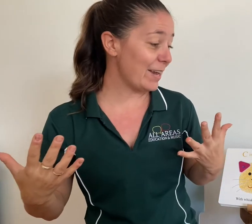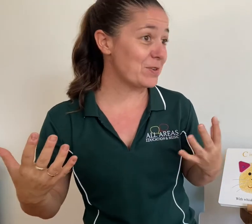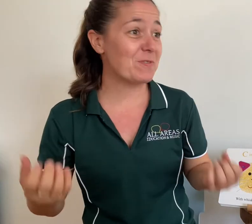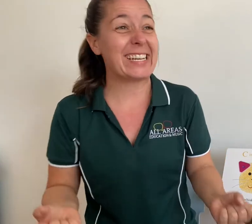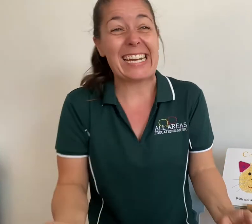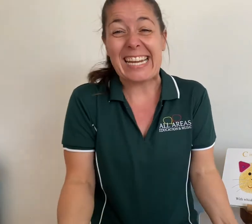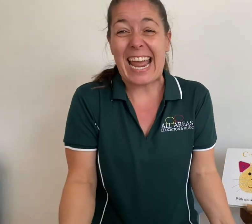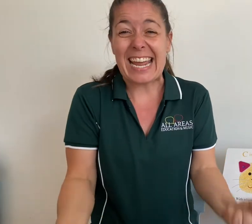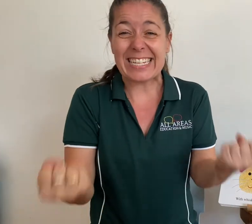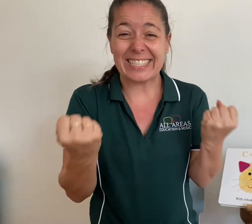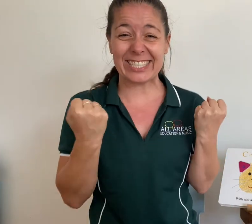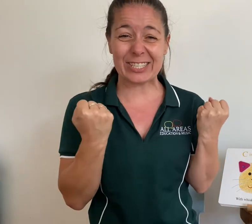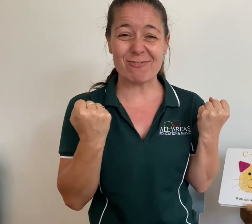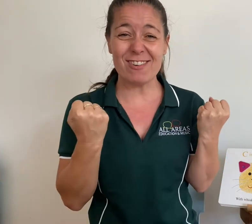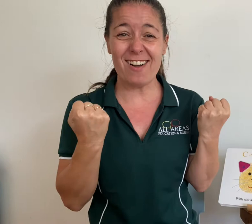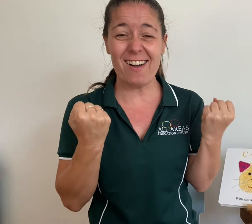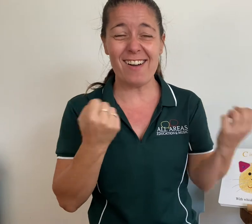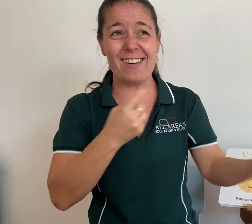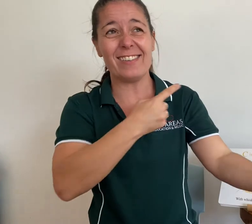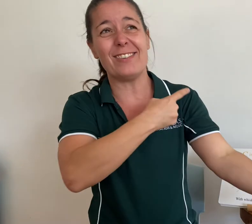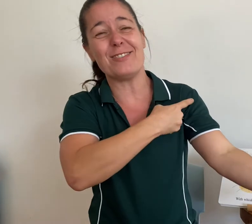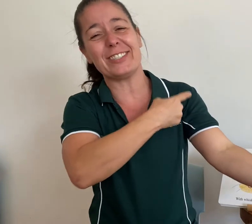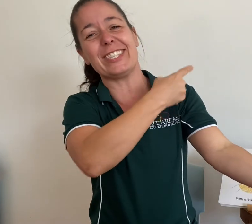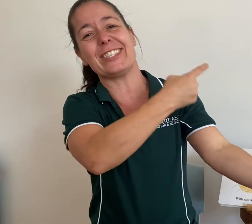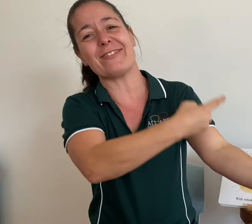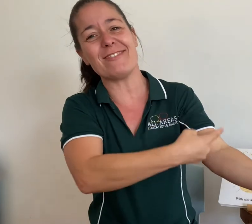green and strong or strong.